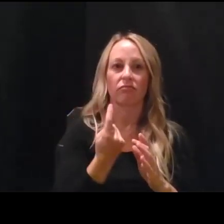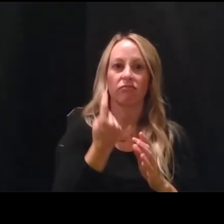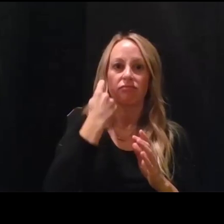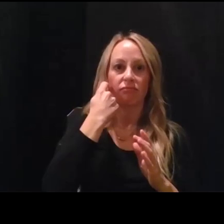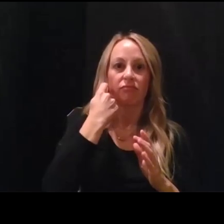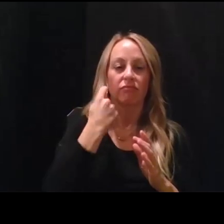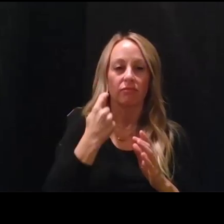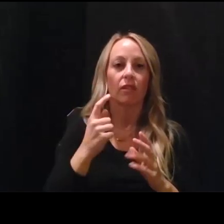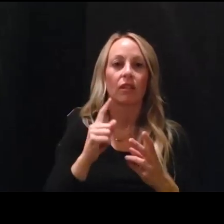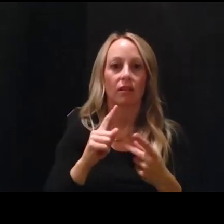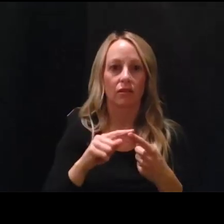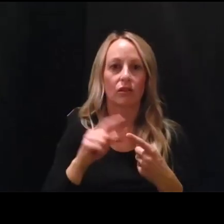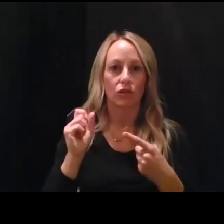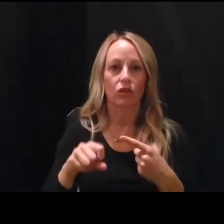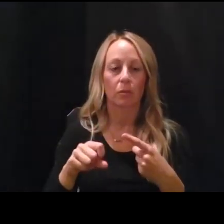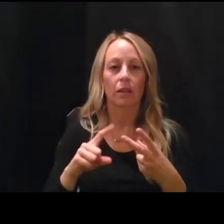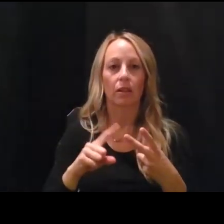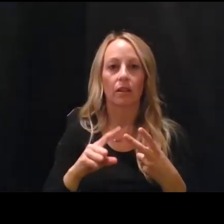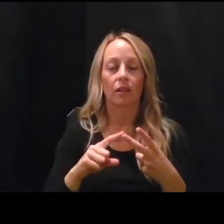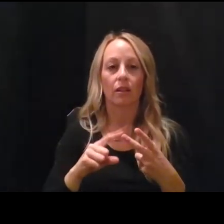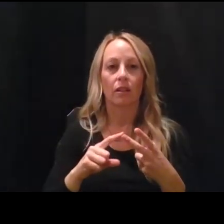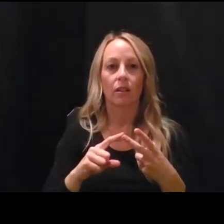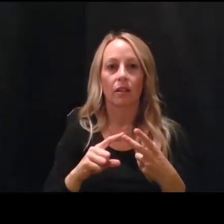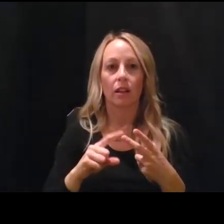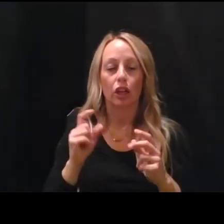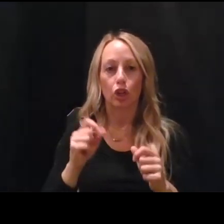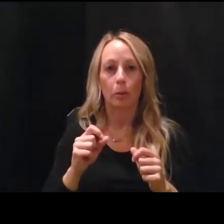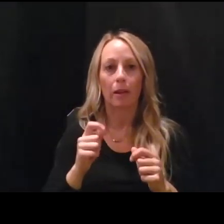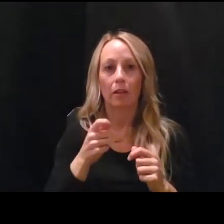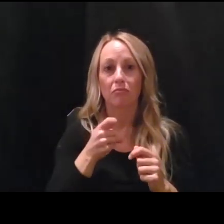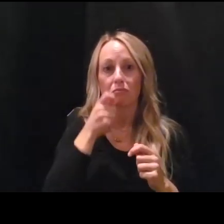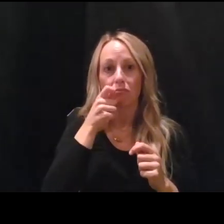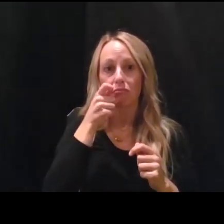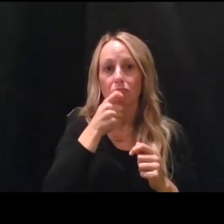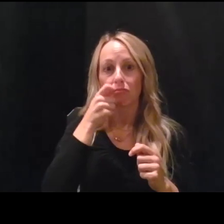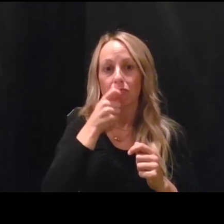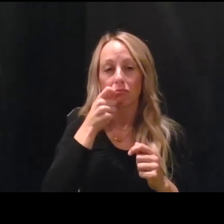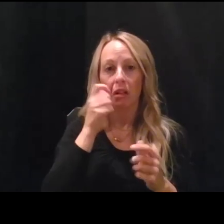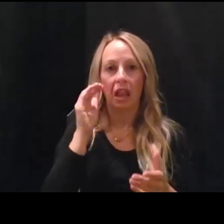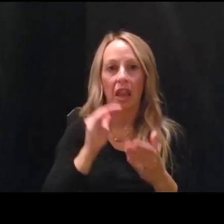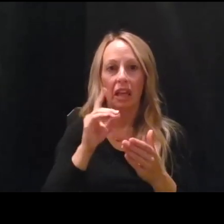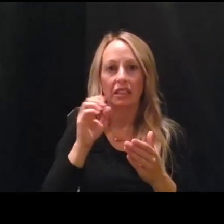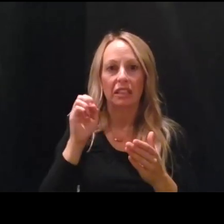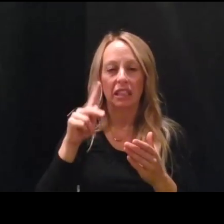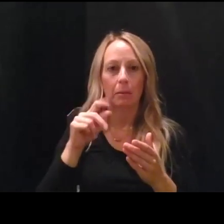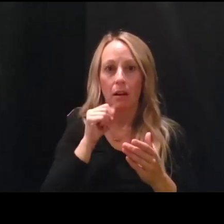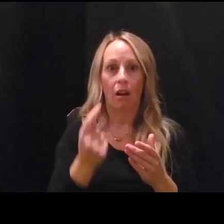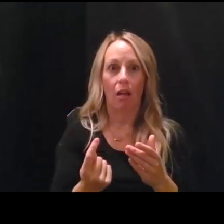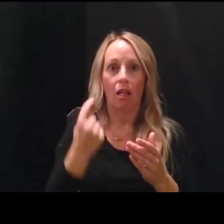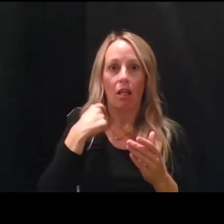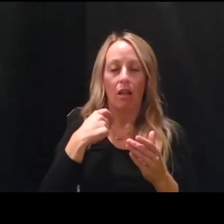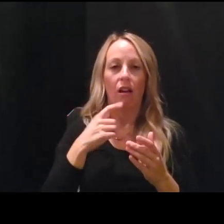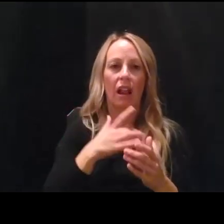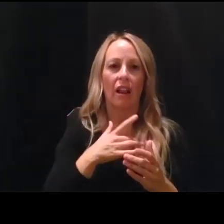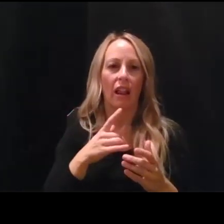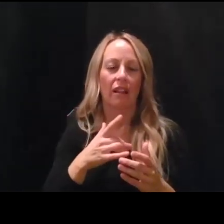nose. It can be done on a nasal sample that's a little less deep, probably a little less sensitive, a little